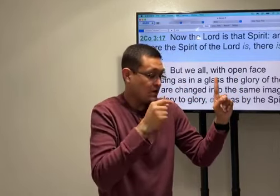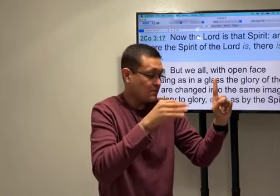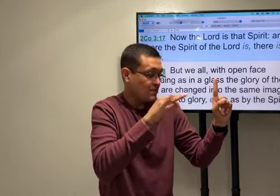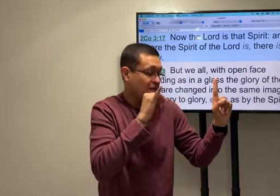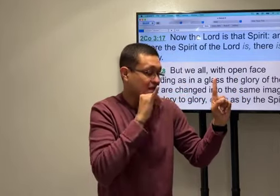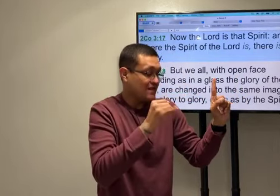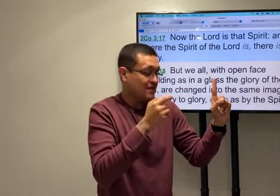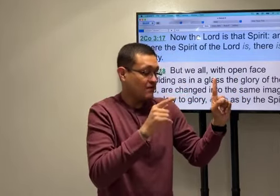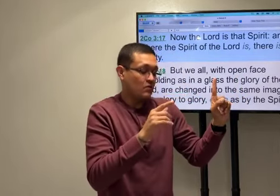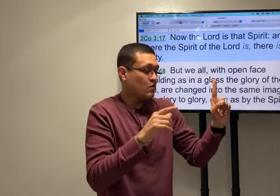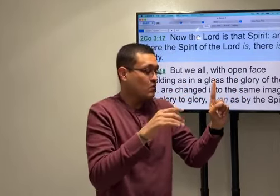the same.